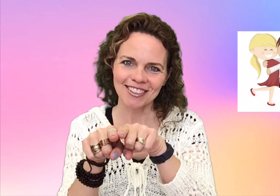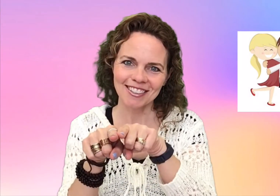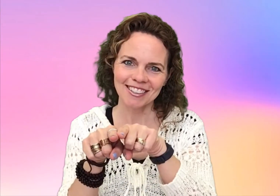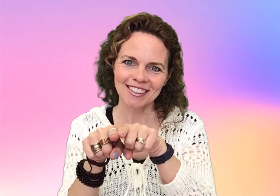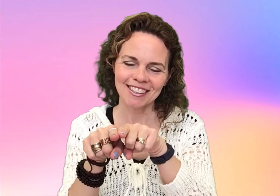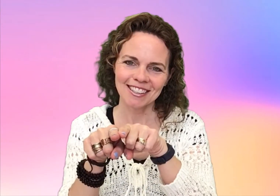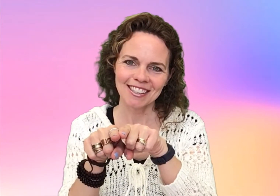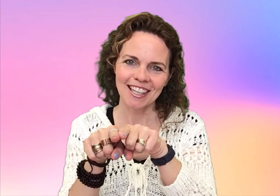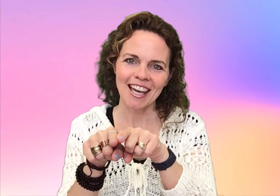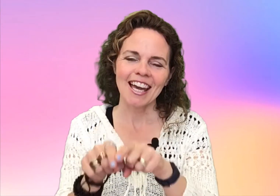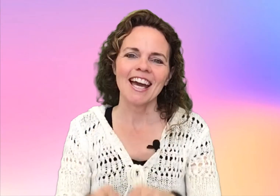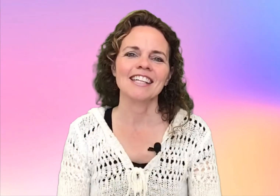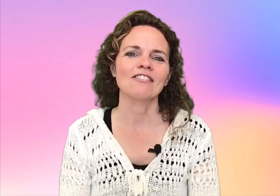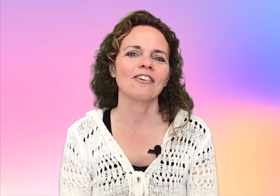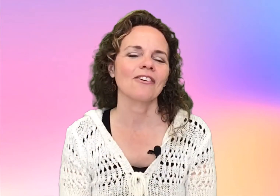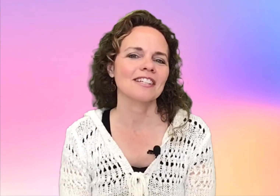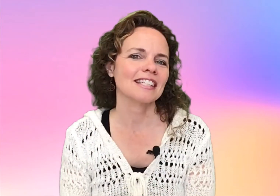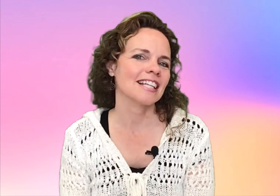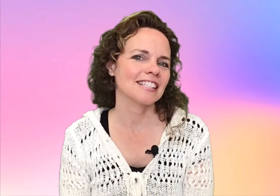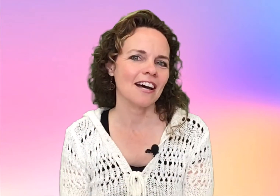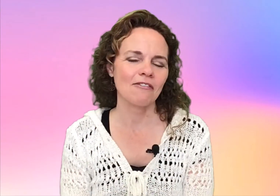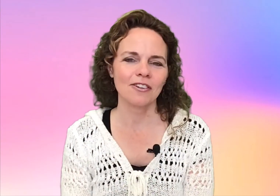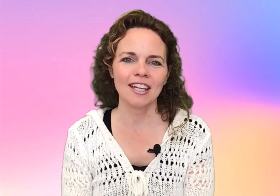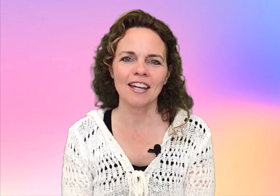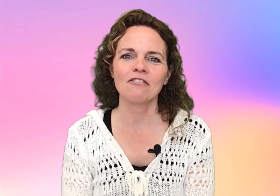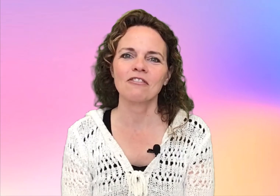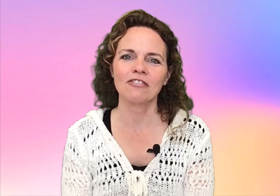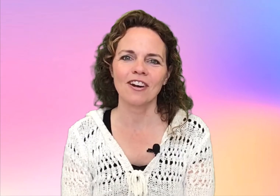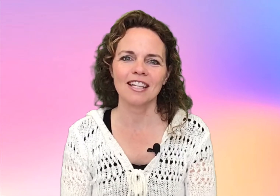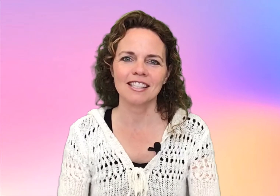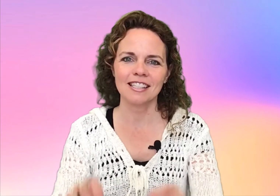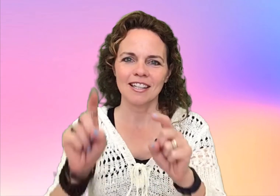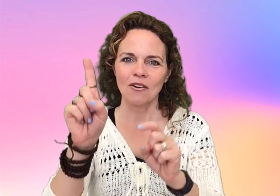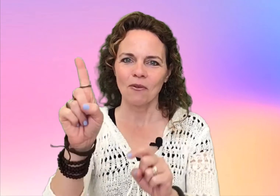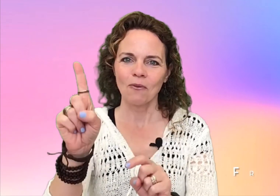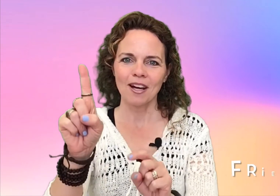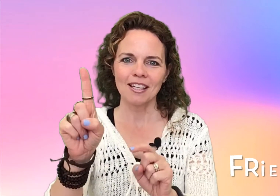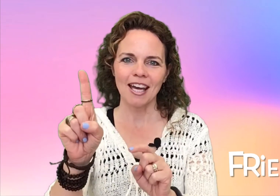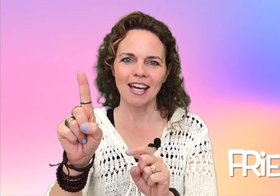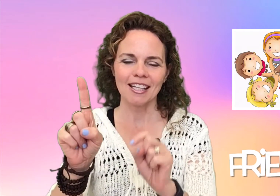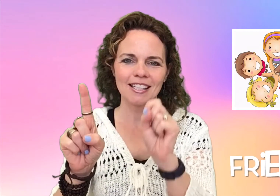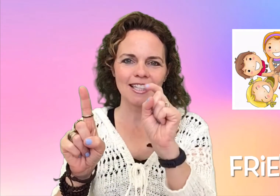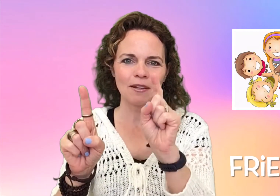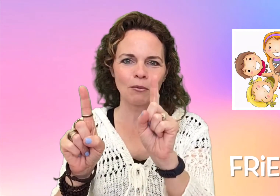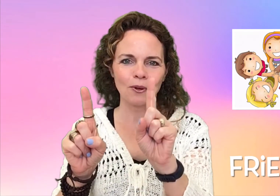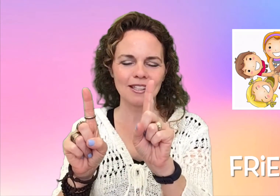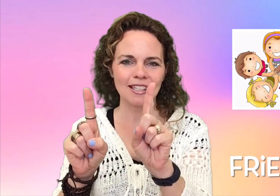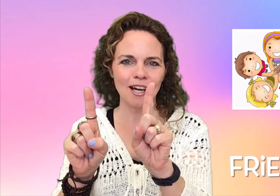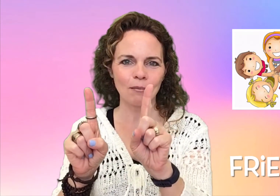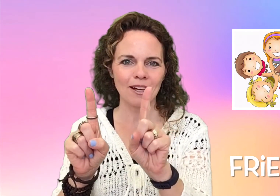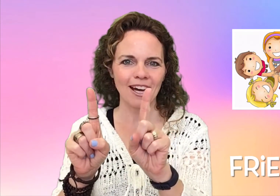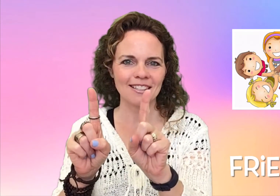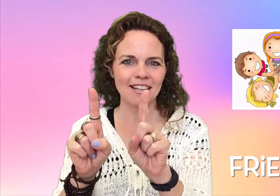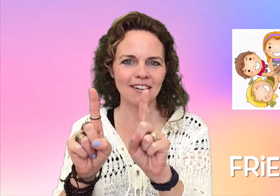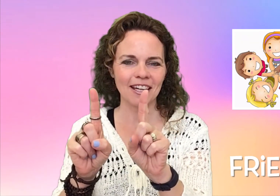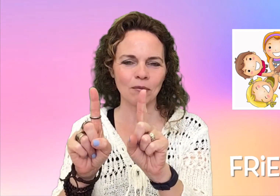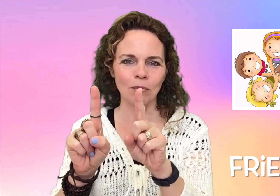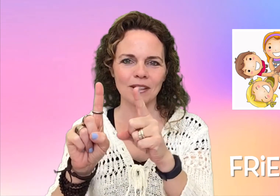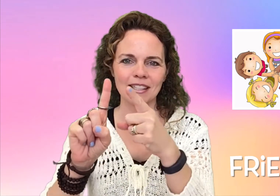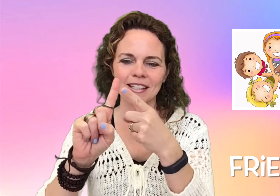sister. And of course let's not forget friend. One hand pointing up. Another hand pointing up.